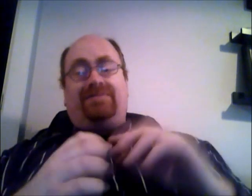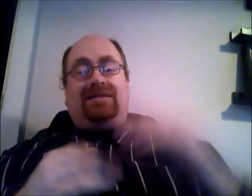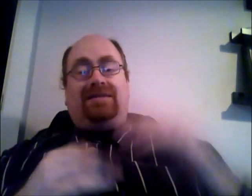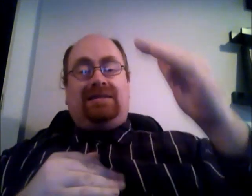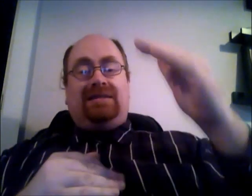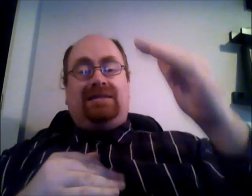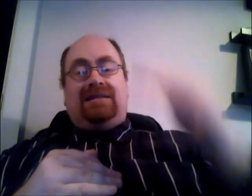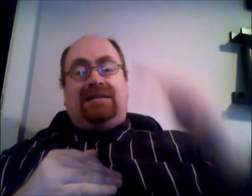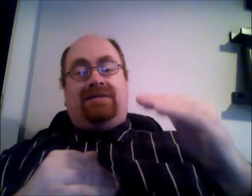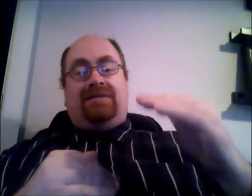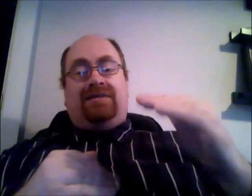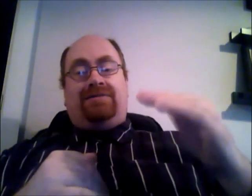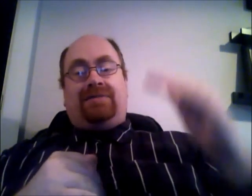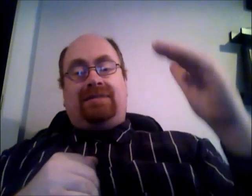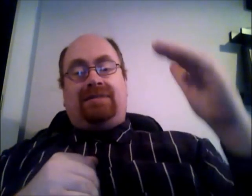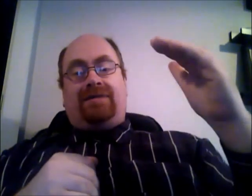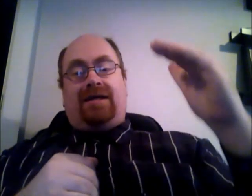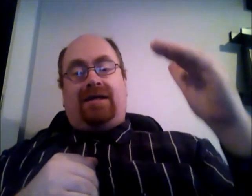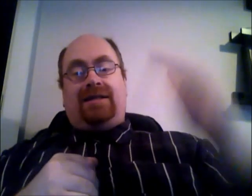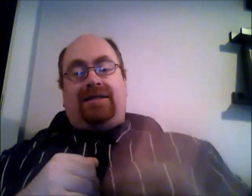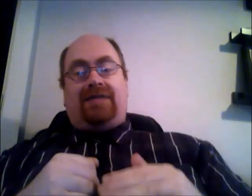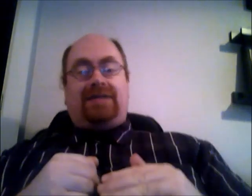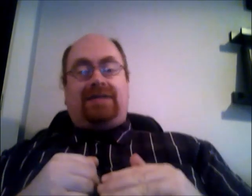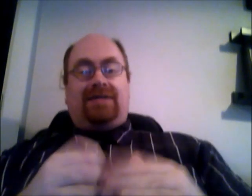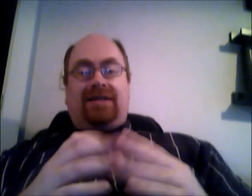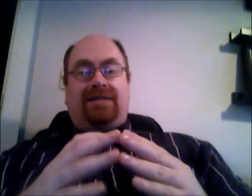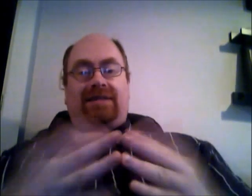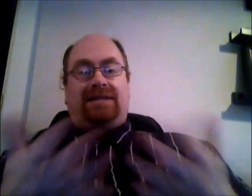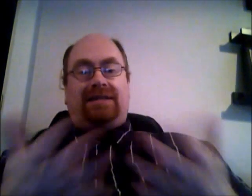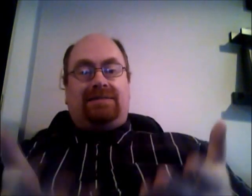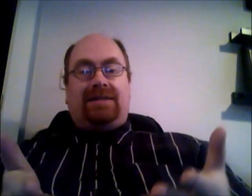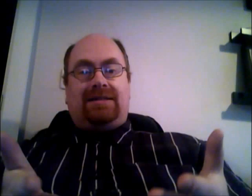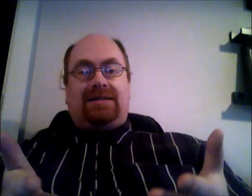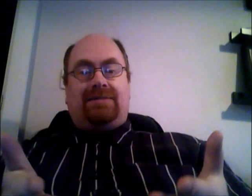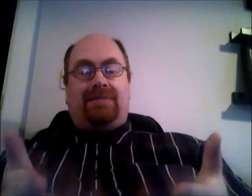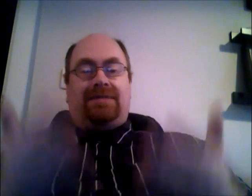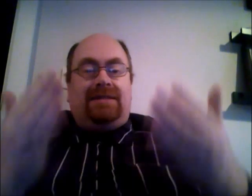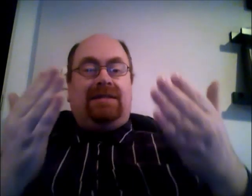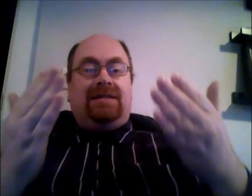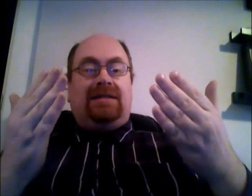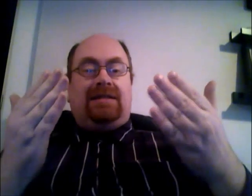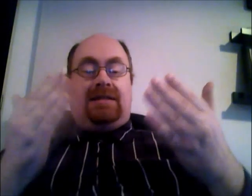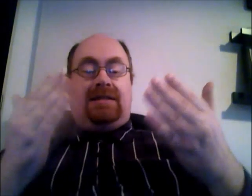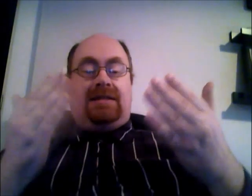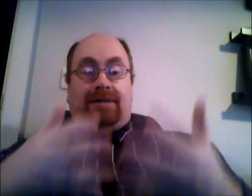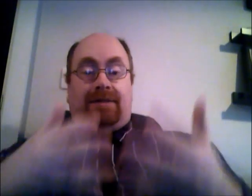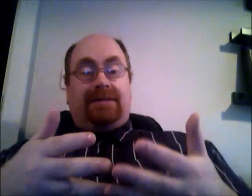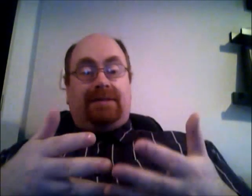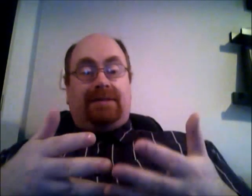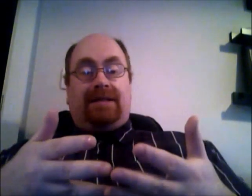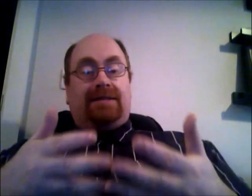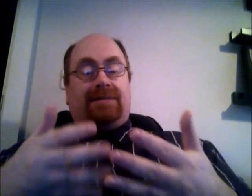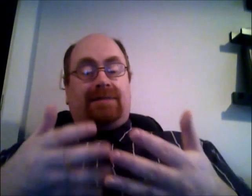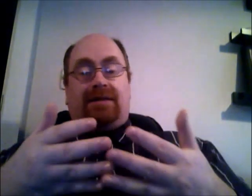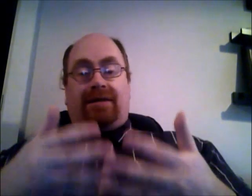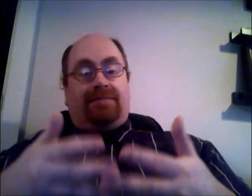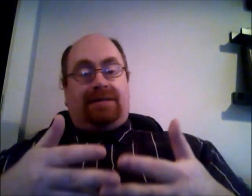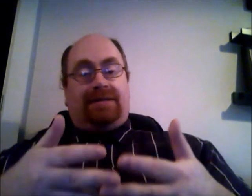so they went to a bit of a high and they crashed down again and that's basically the problem is the problem is again there's been a lot of misinformation